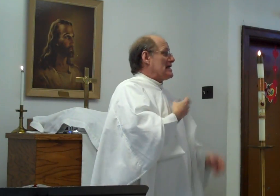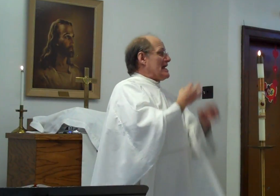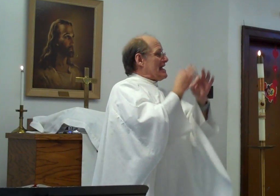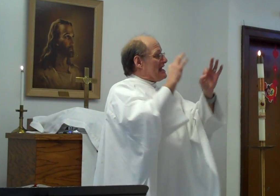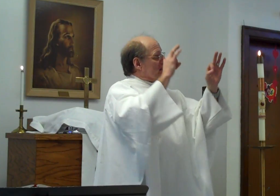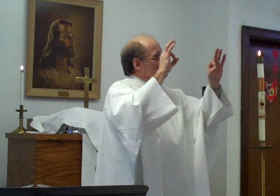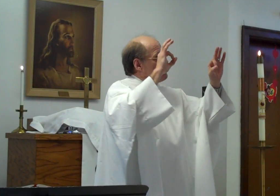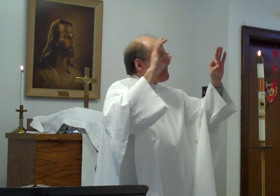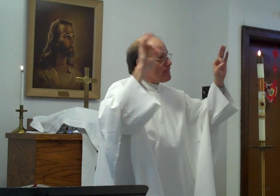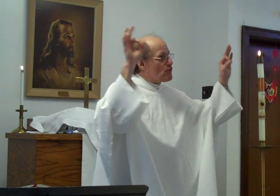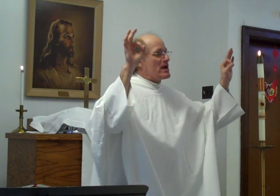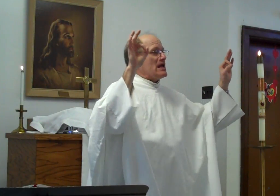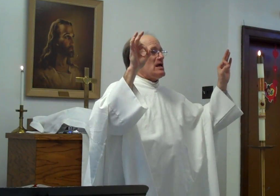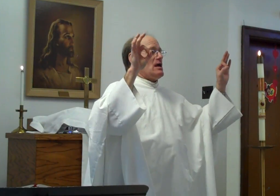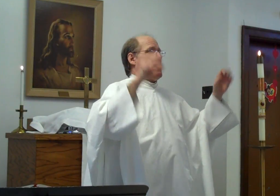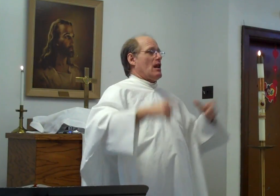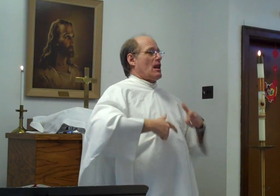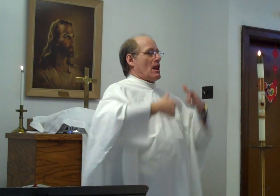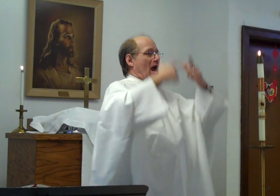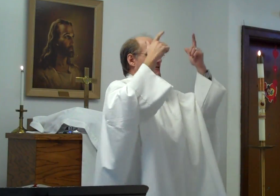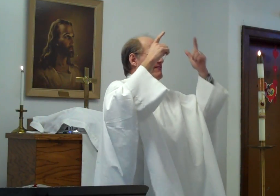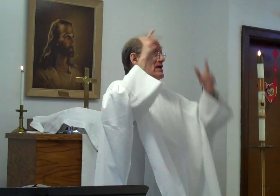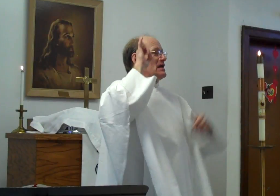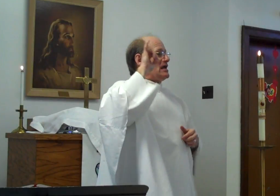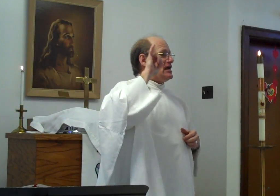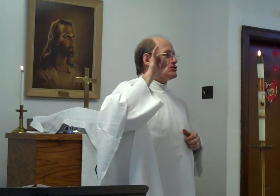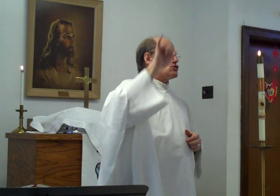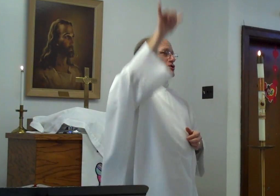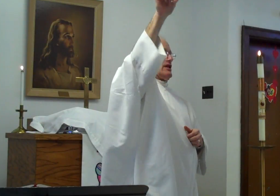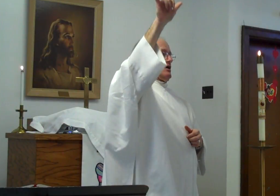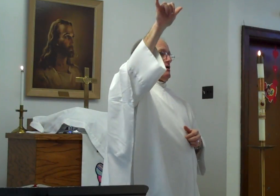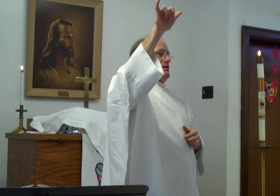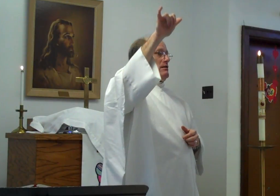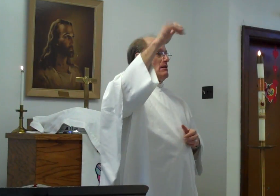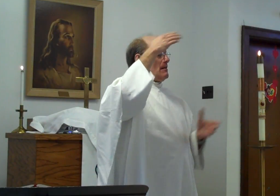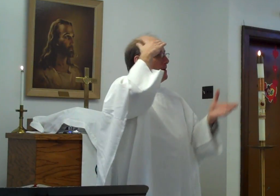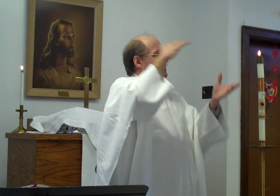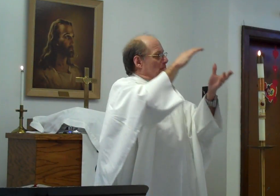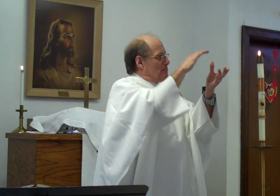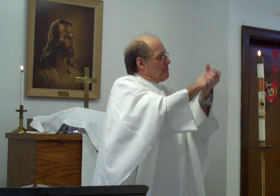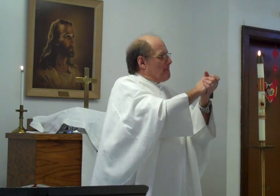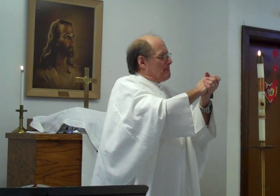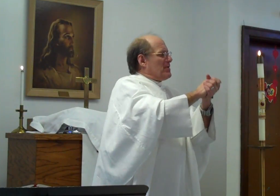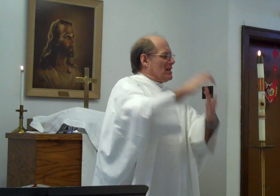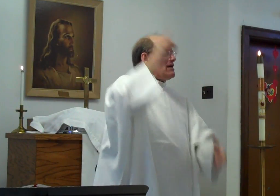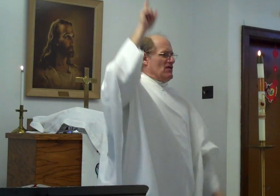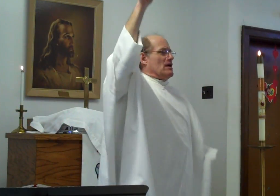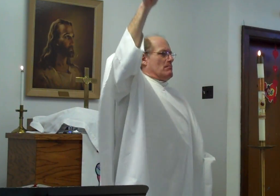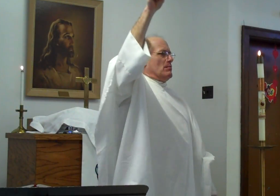is free life eternally. Believe him.